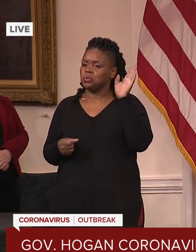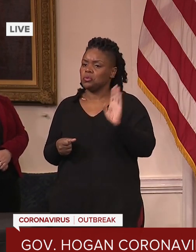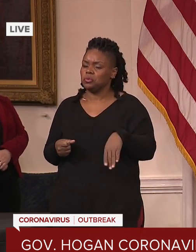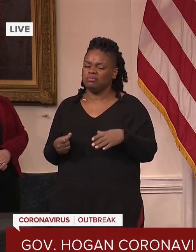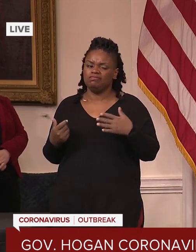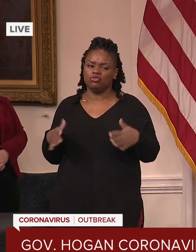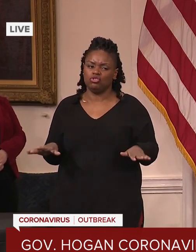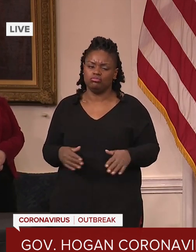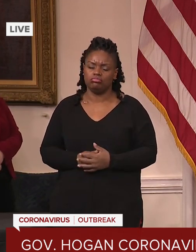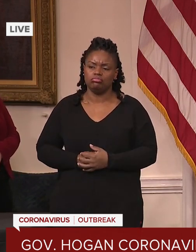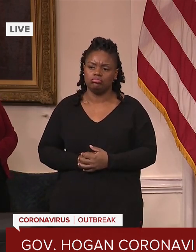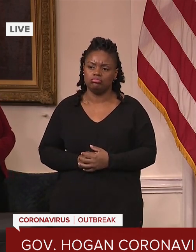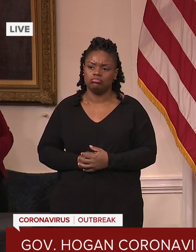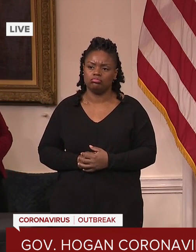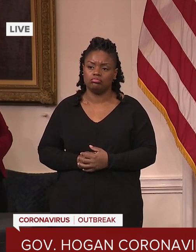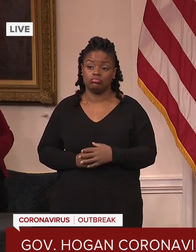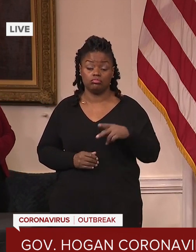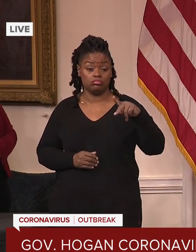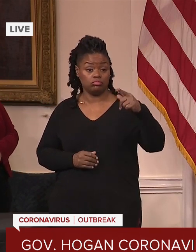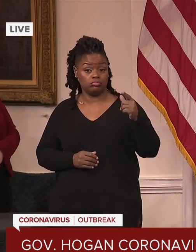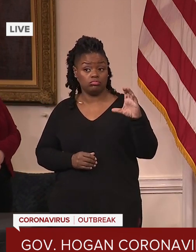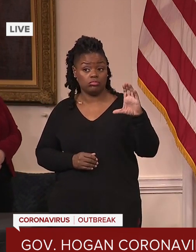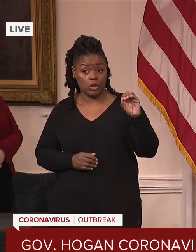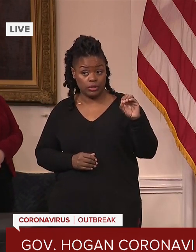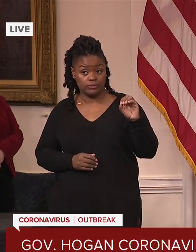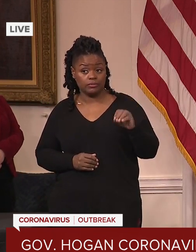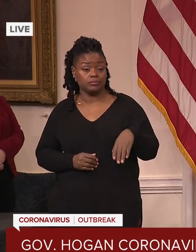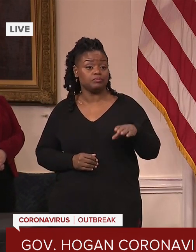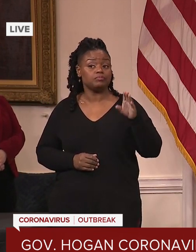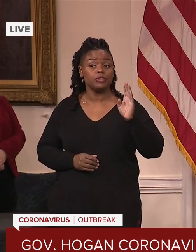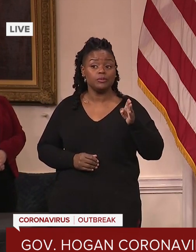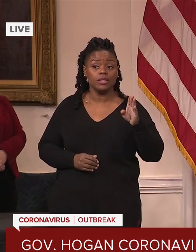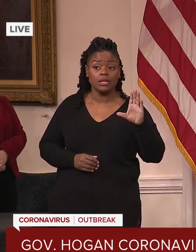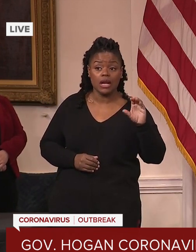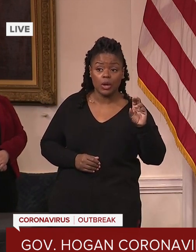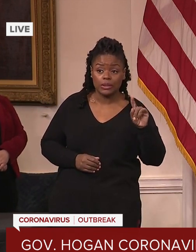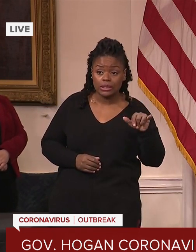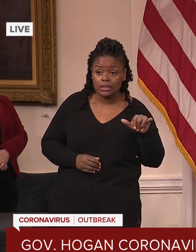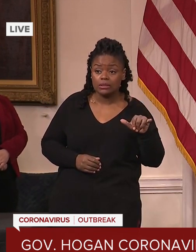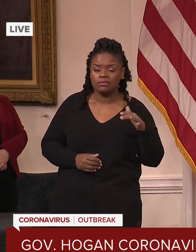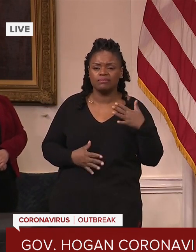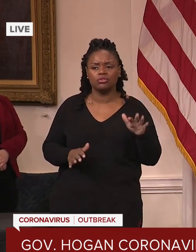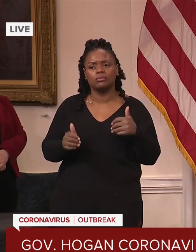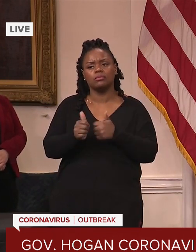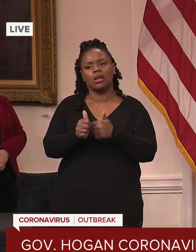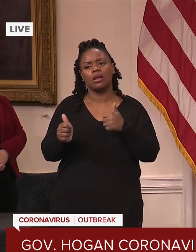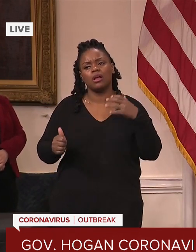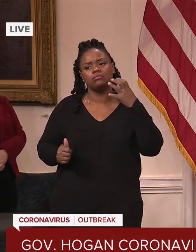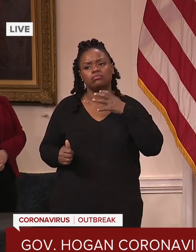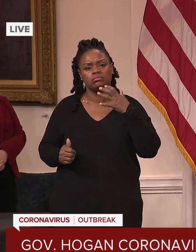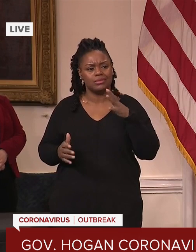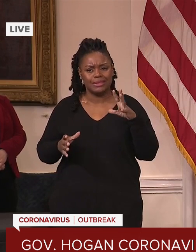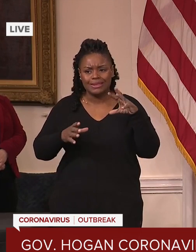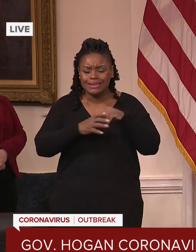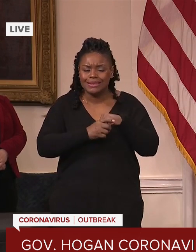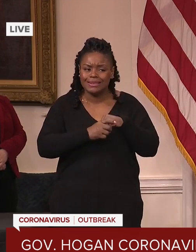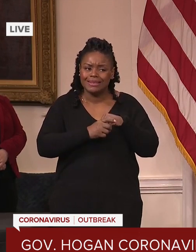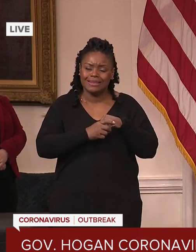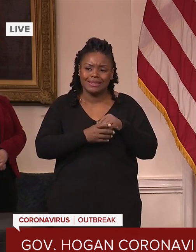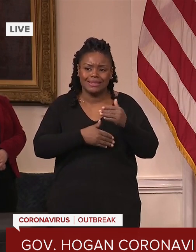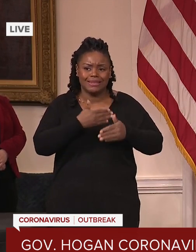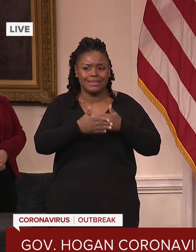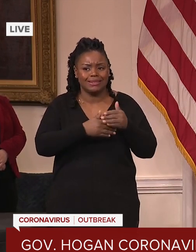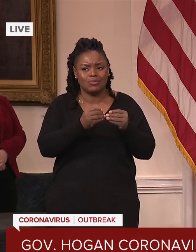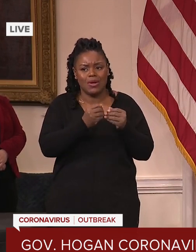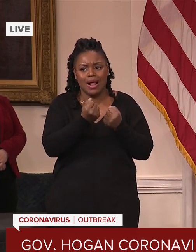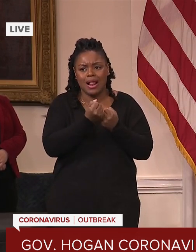very far behind, but we're going to try to provide them every bit of help we can. If we have to send the National Guard in to help them, we're going to be there. We're going to do whatever whatever